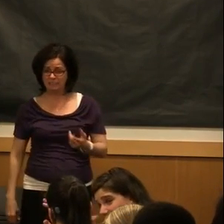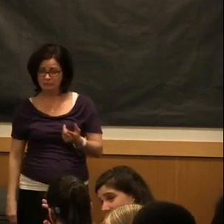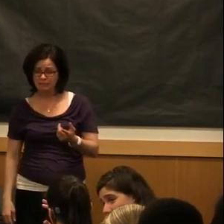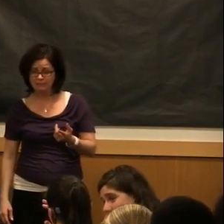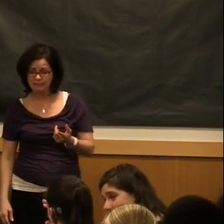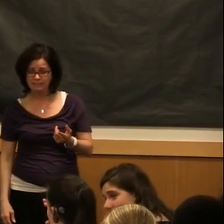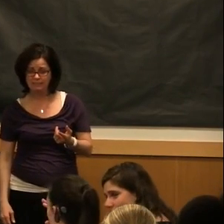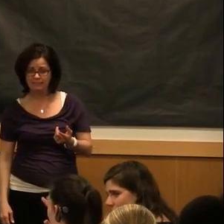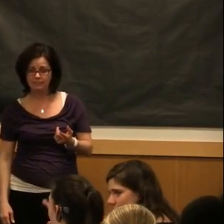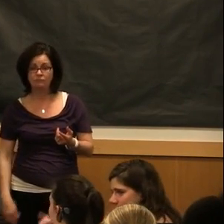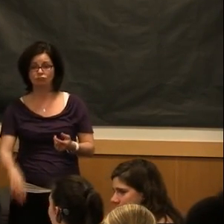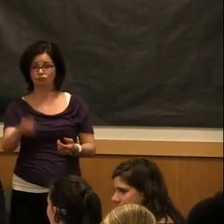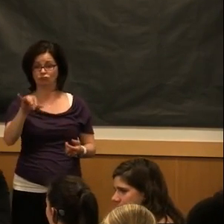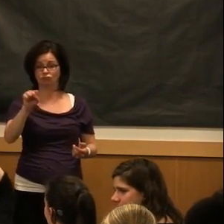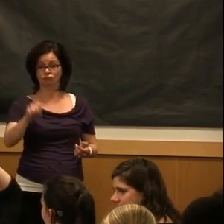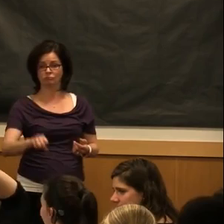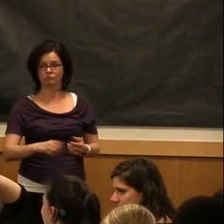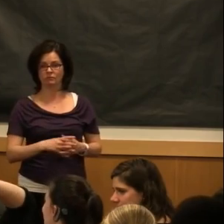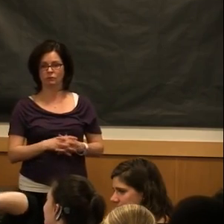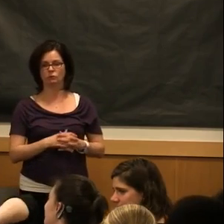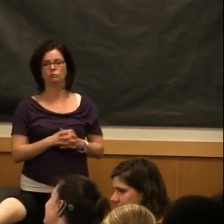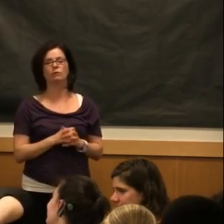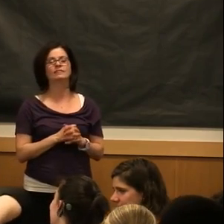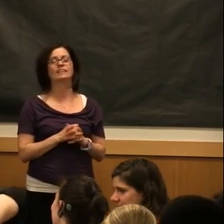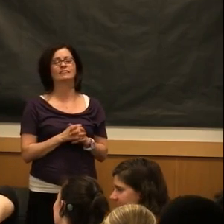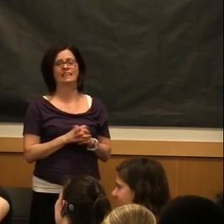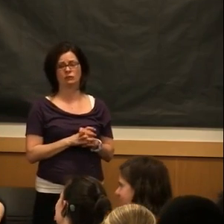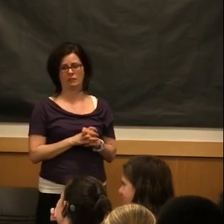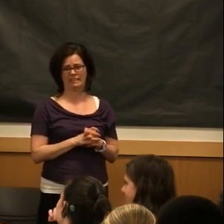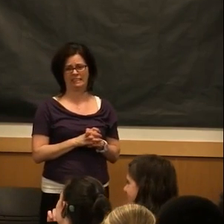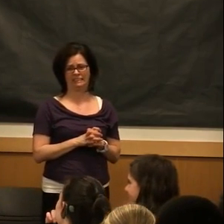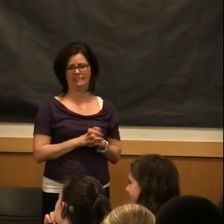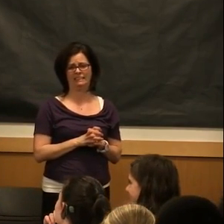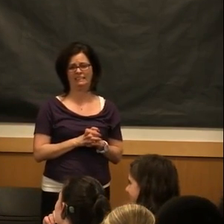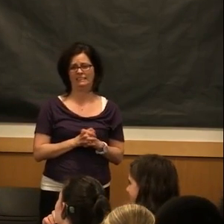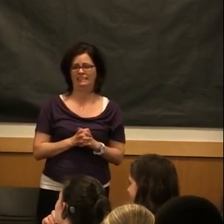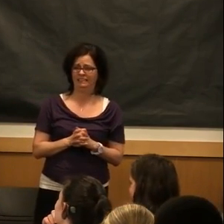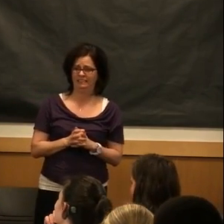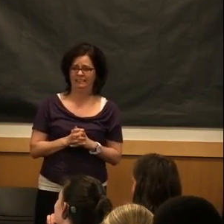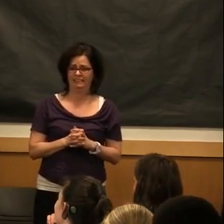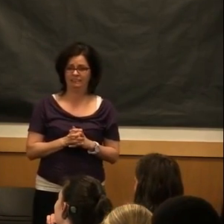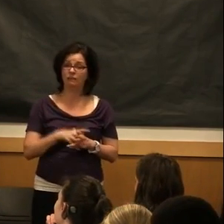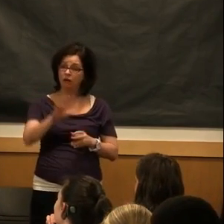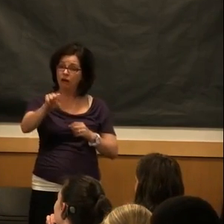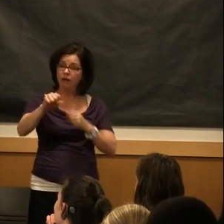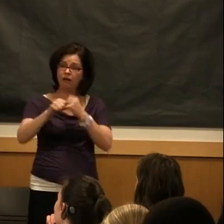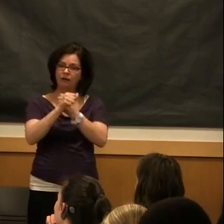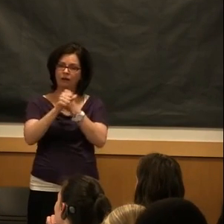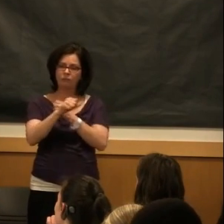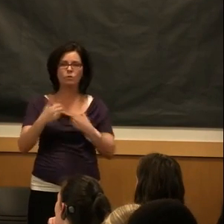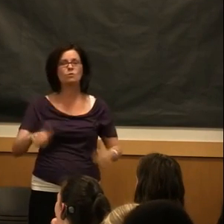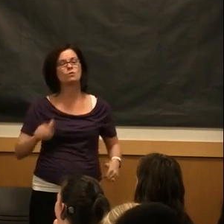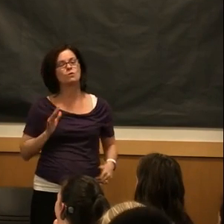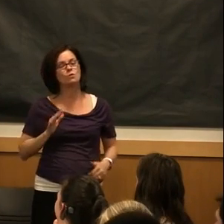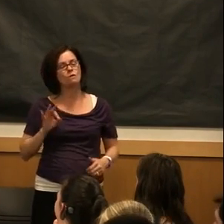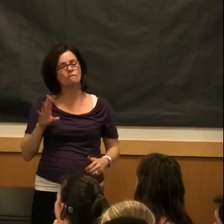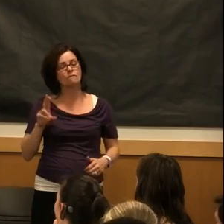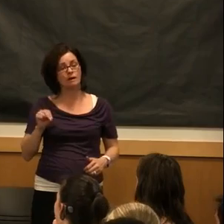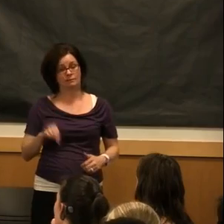Ice climbing? Mm-hmm. Oh boy, is that dangerous. It's dangerous, but it's a lot of fun.